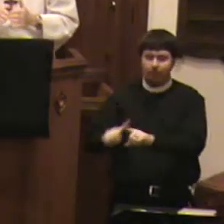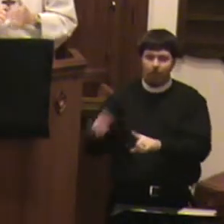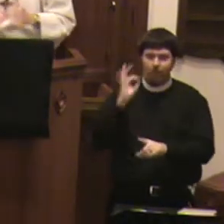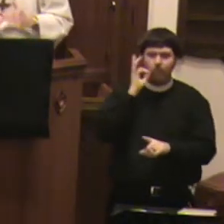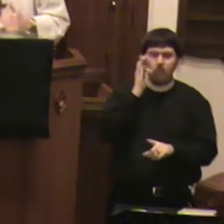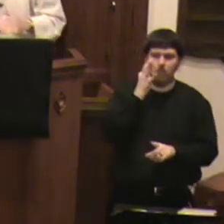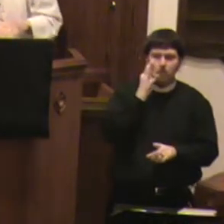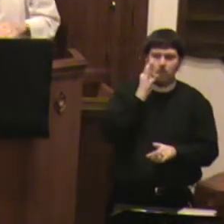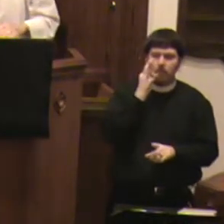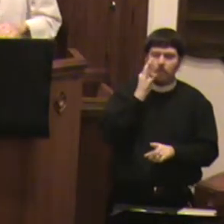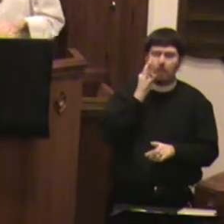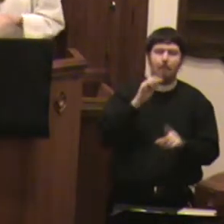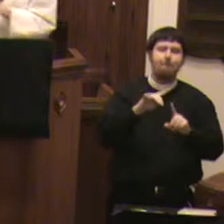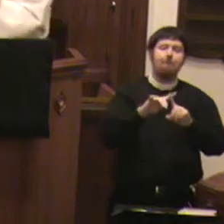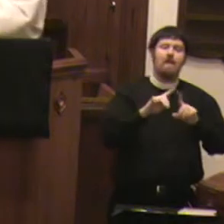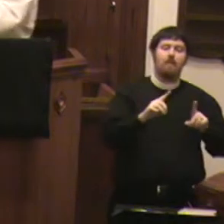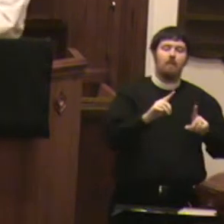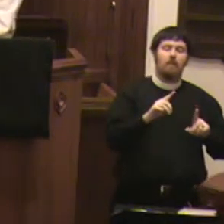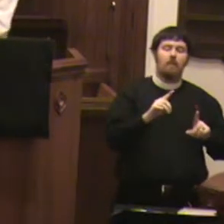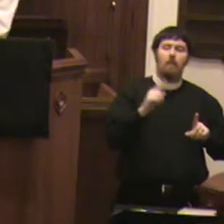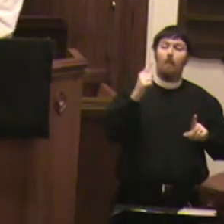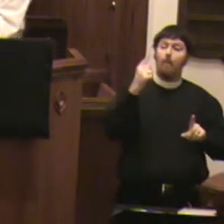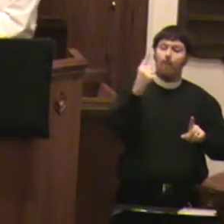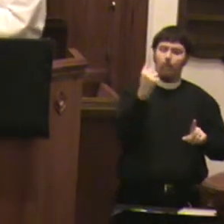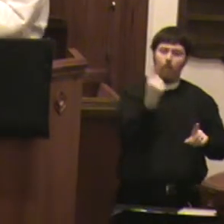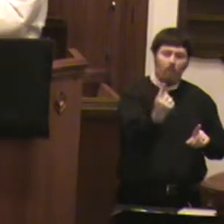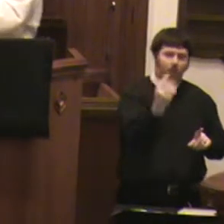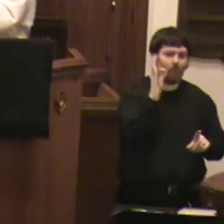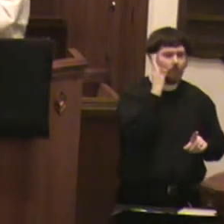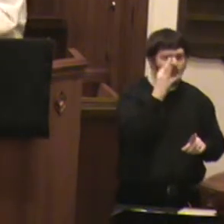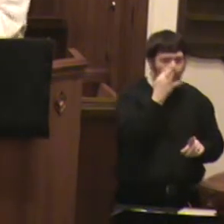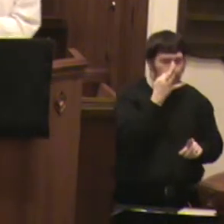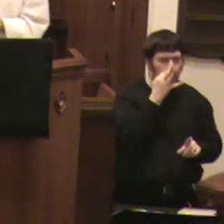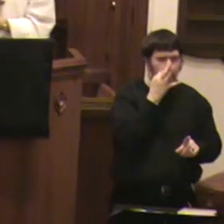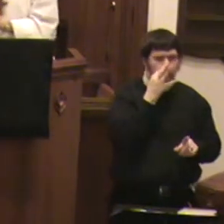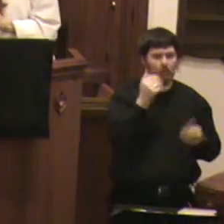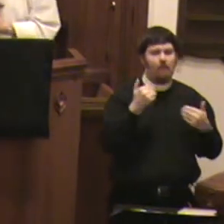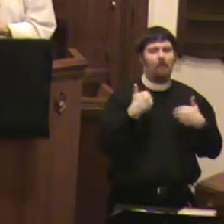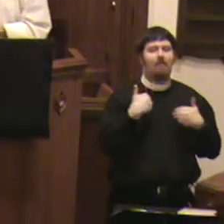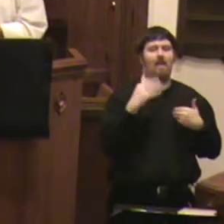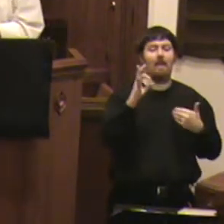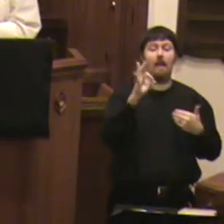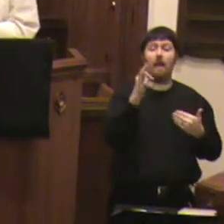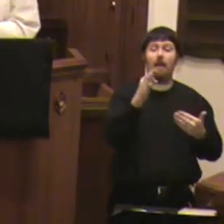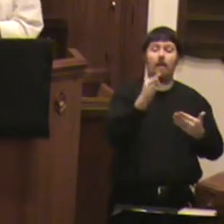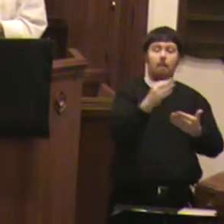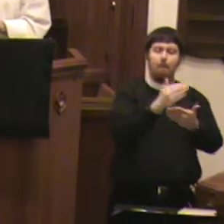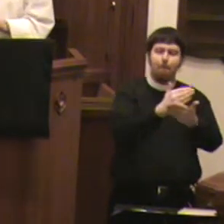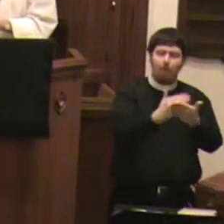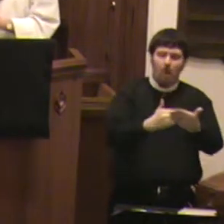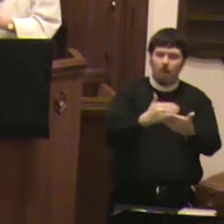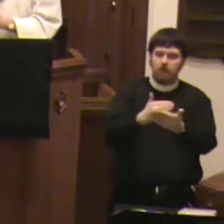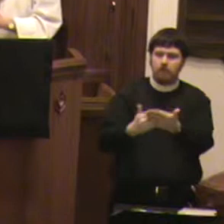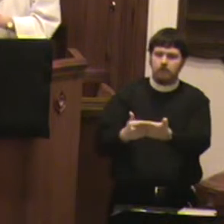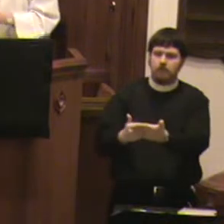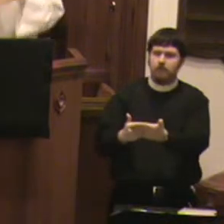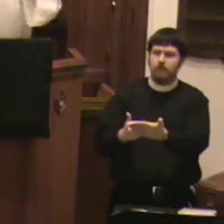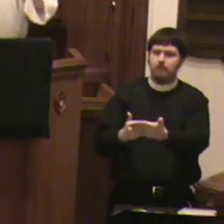but that there is only one fruit, and there are nine different parts. What that